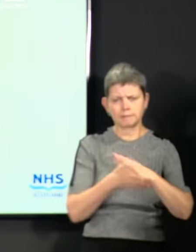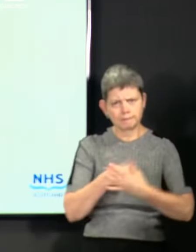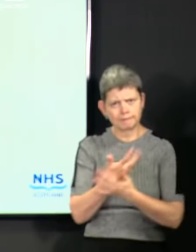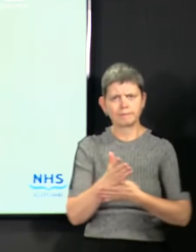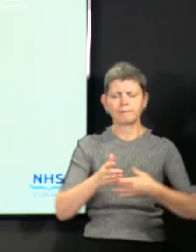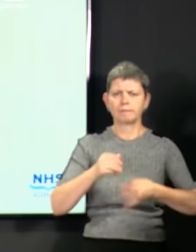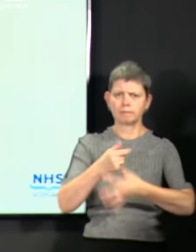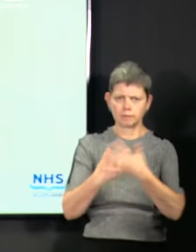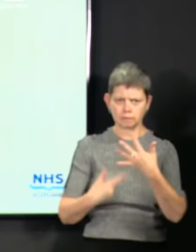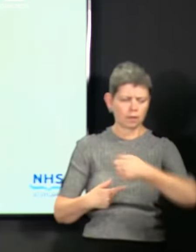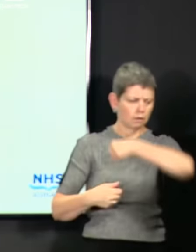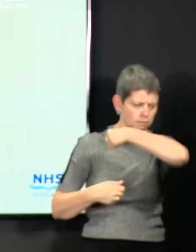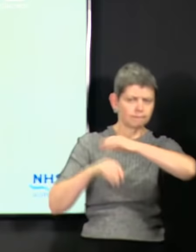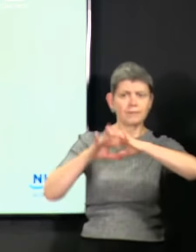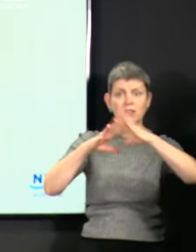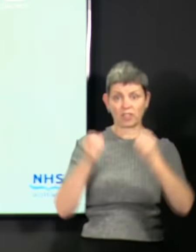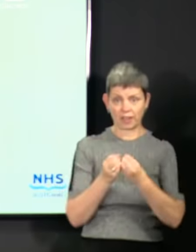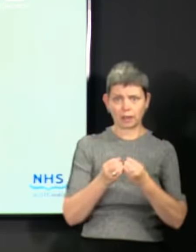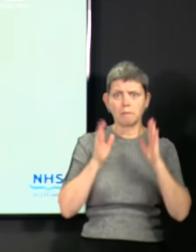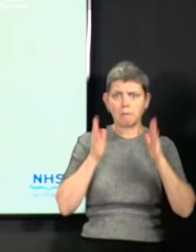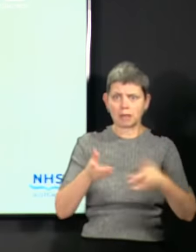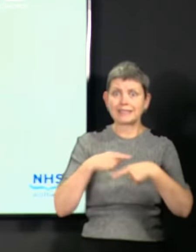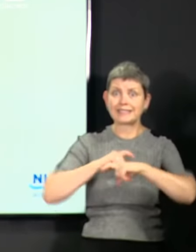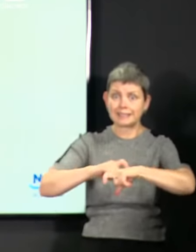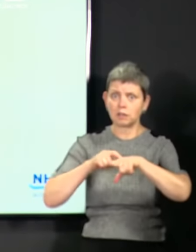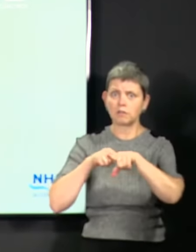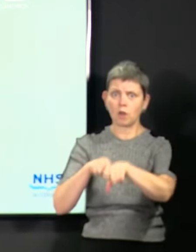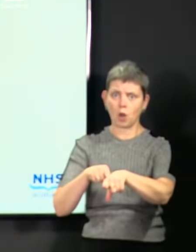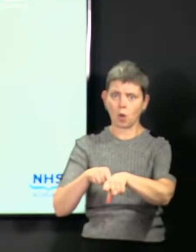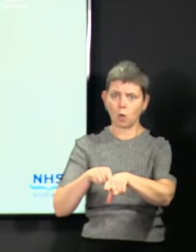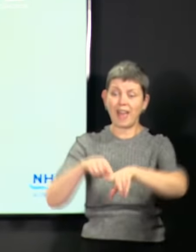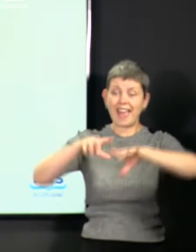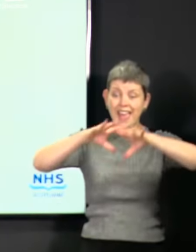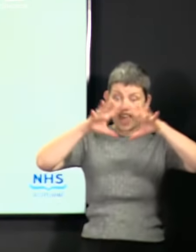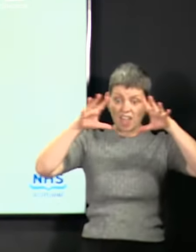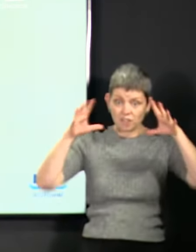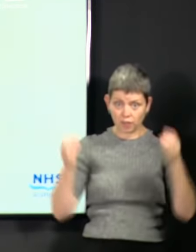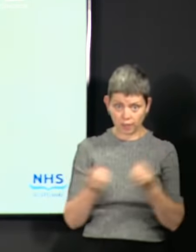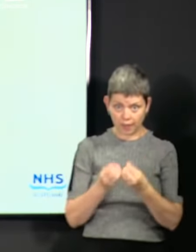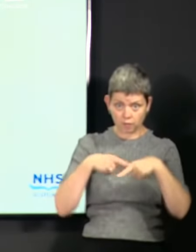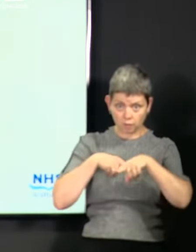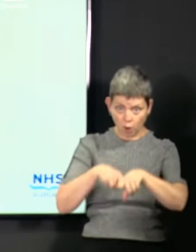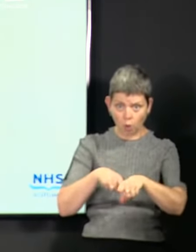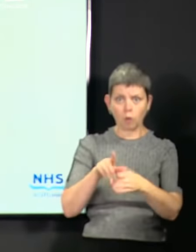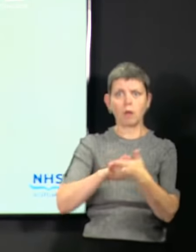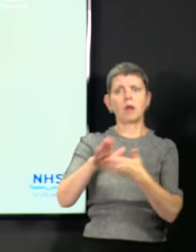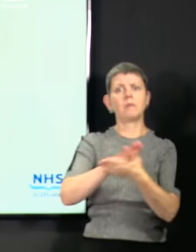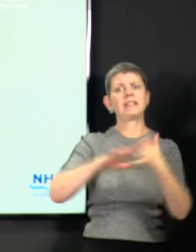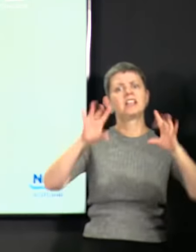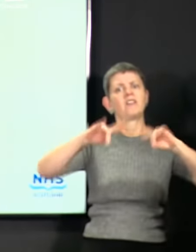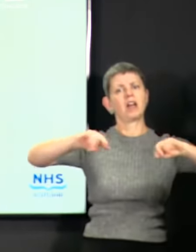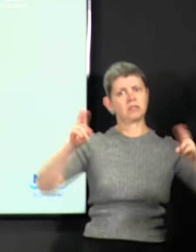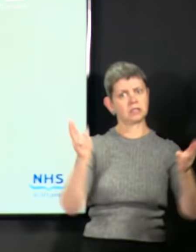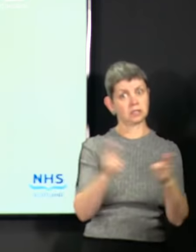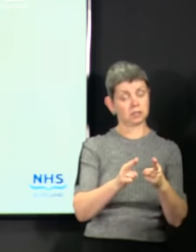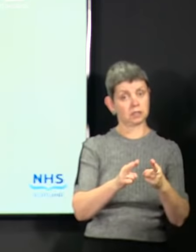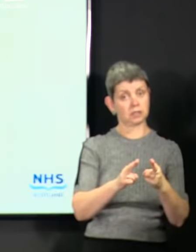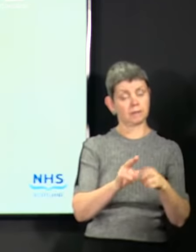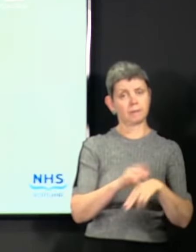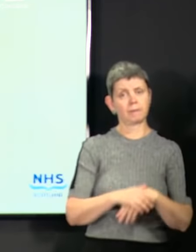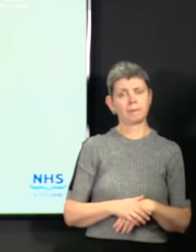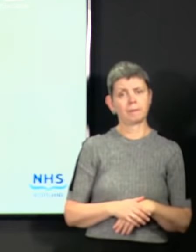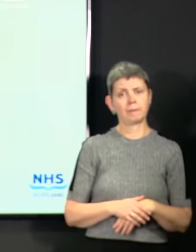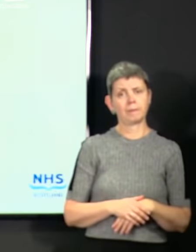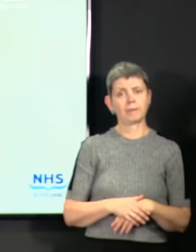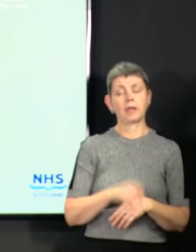and all of that together will help us restrict the spread of coronavirus. These face coverings are now mandatory on